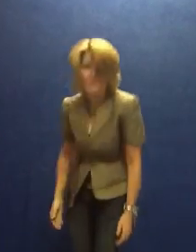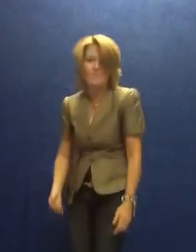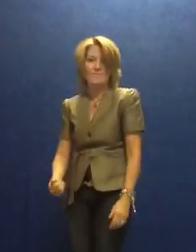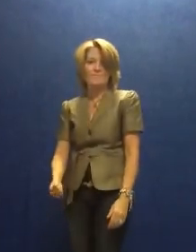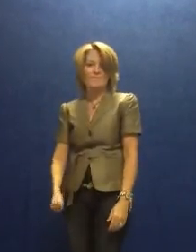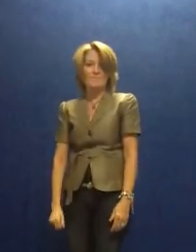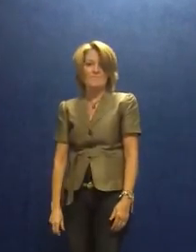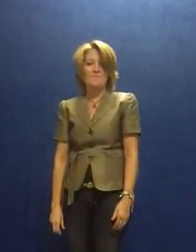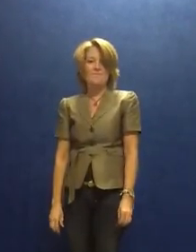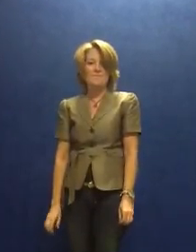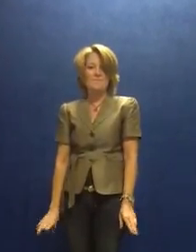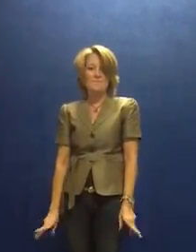And